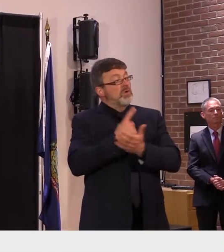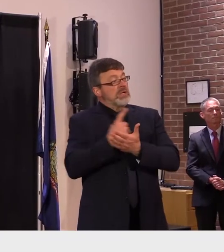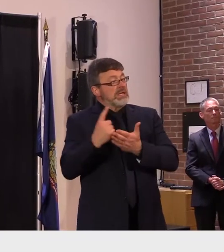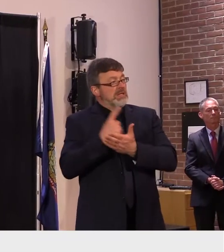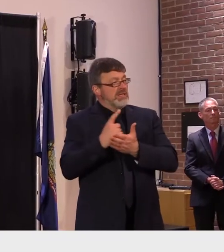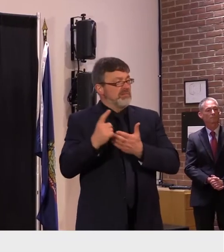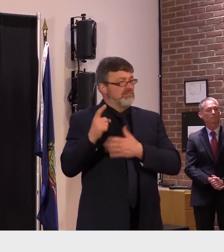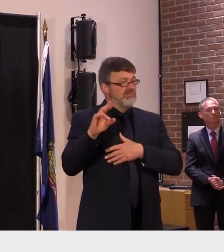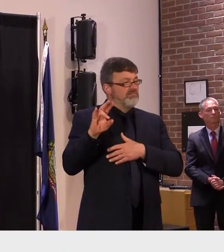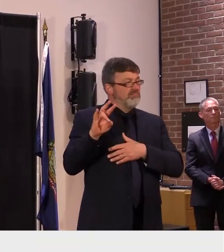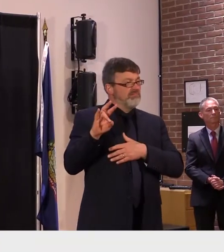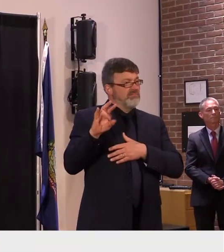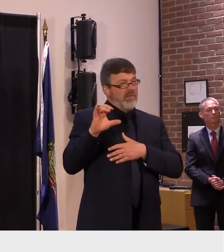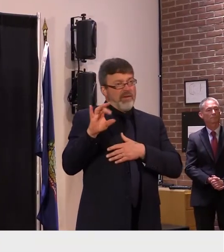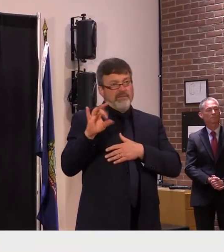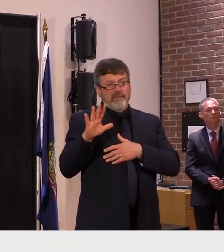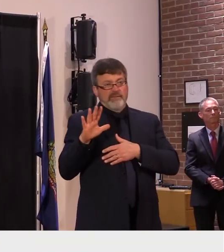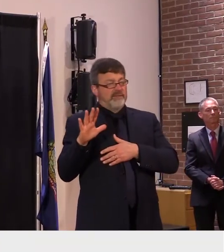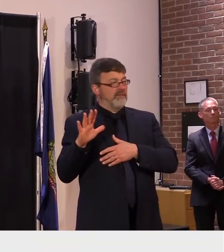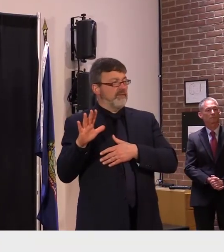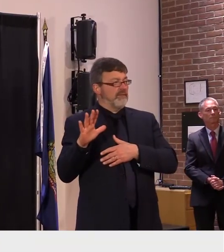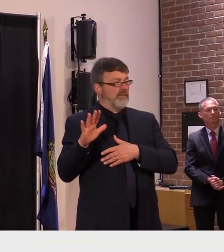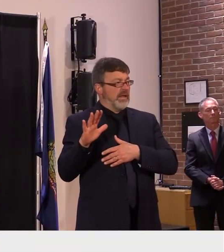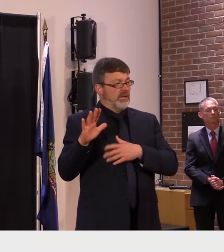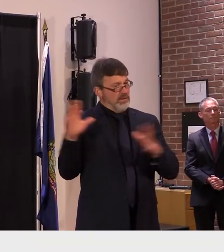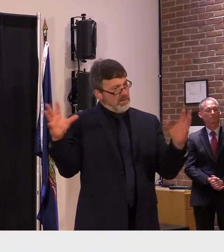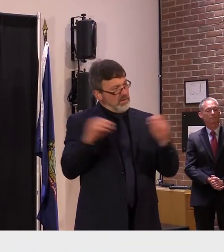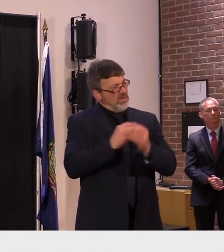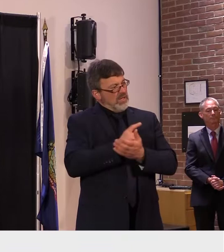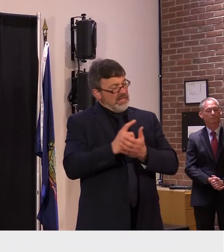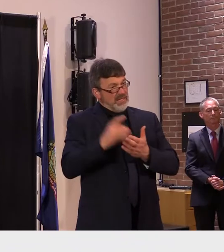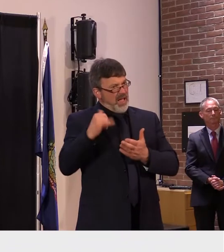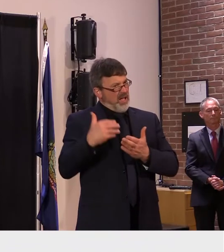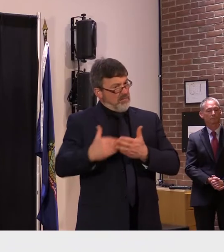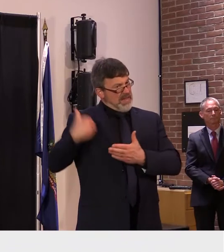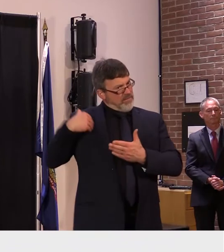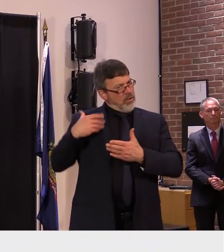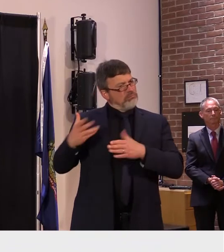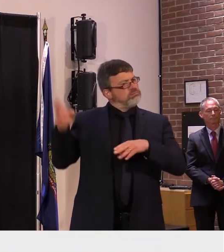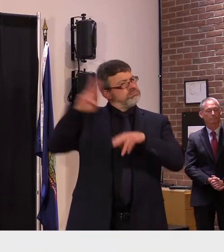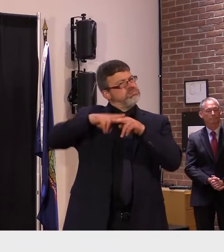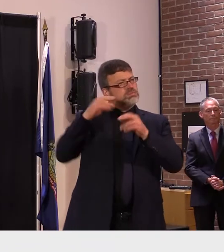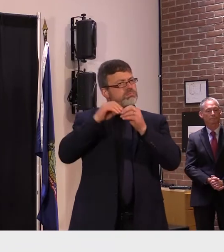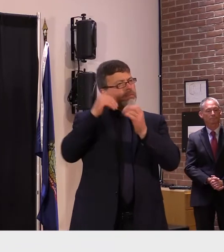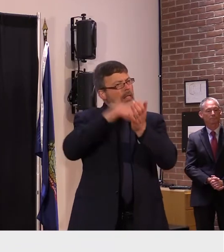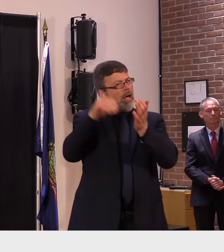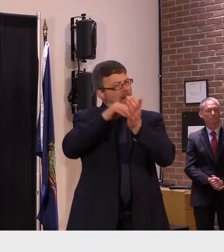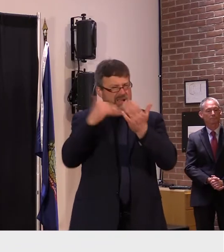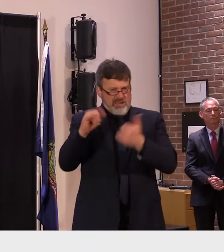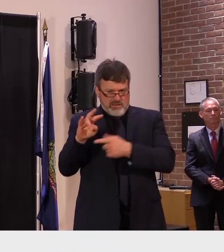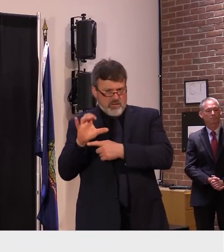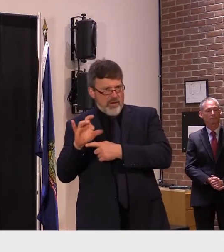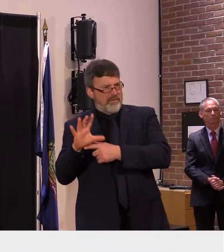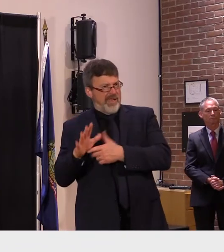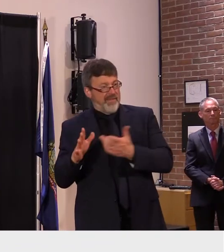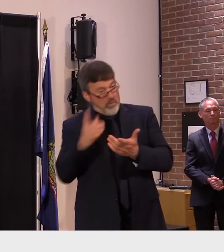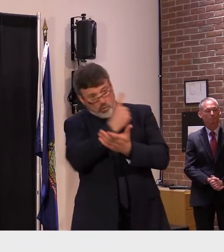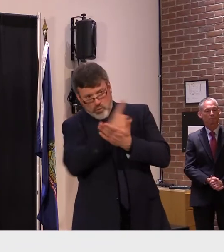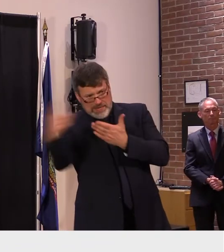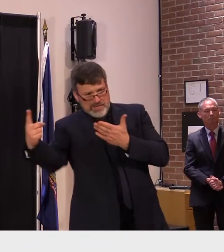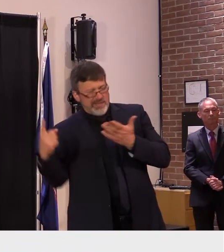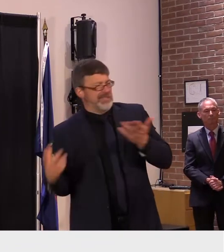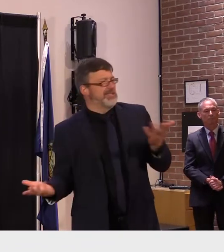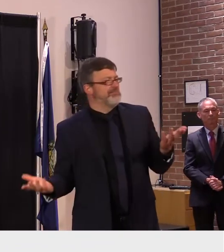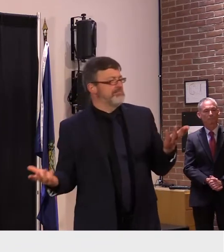those are all decreased from previous new hospital admissions 5.6